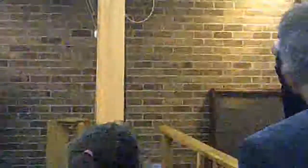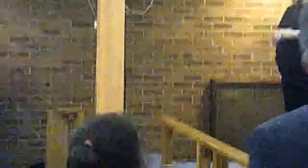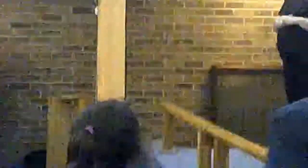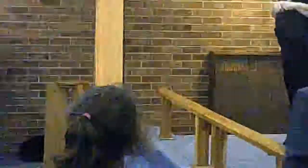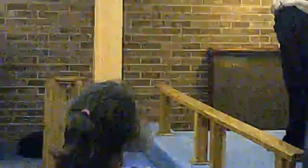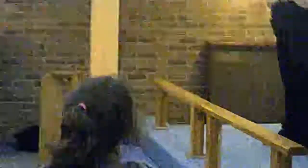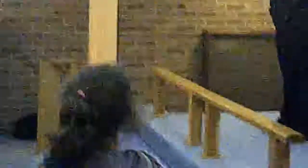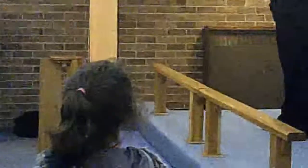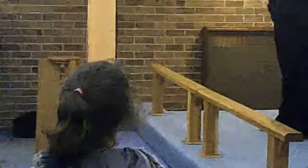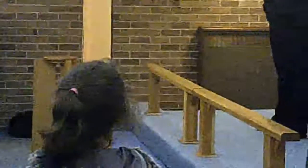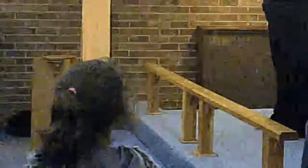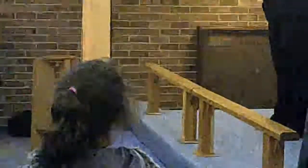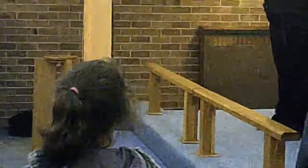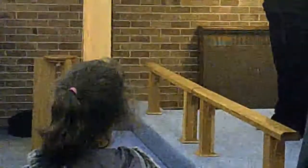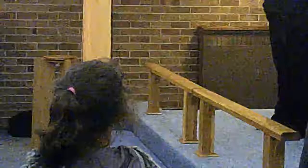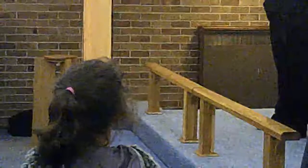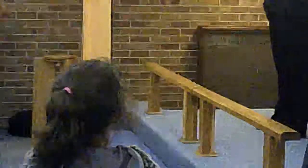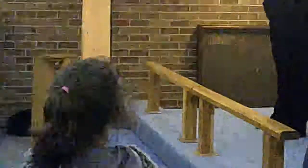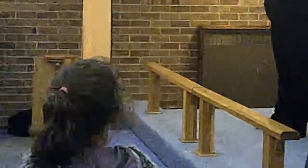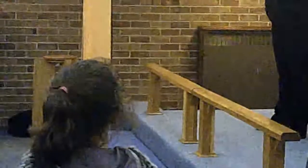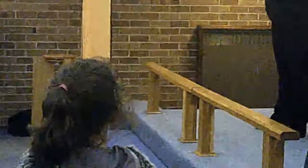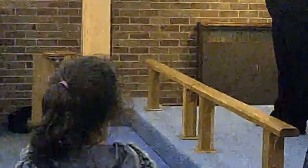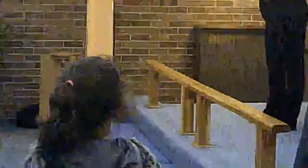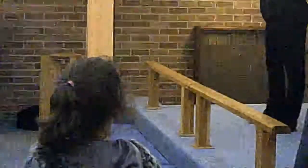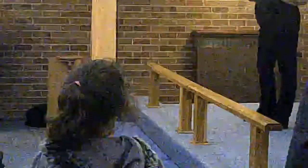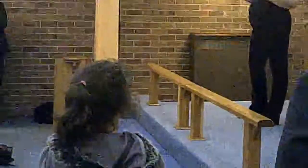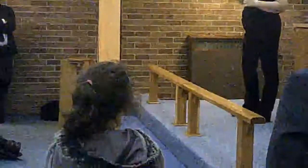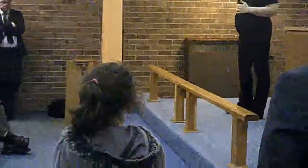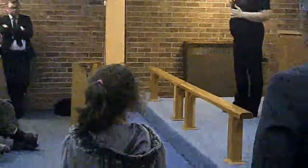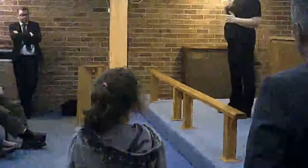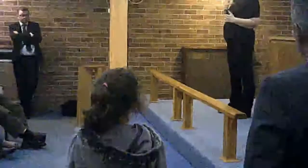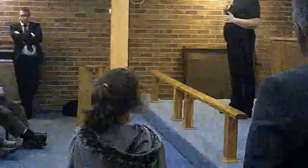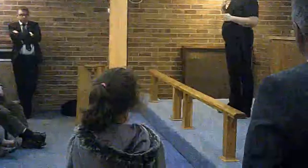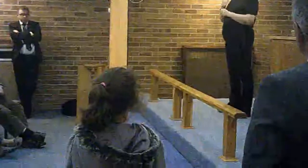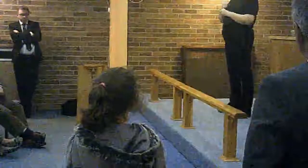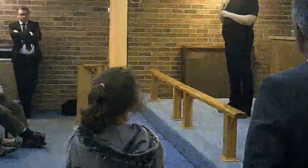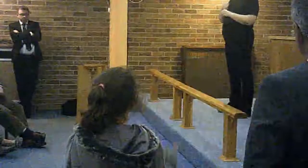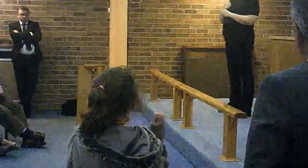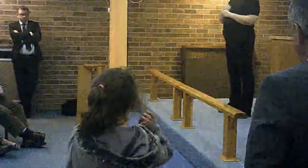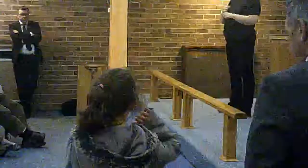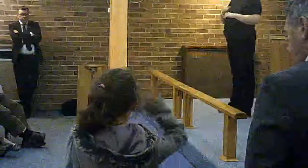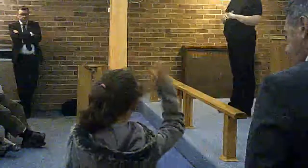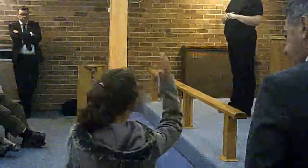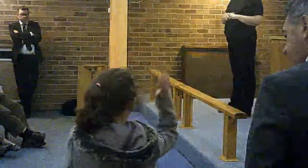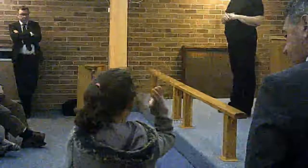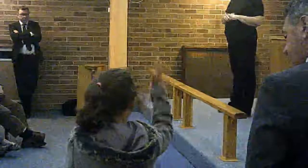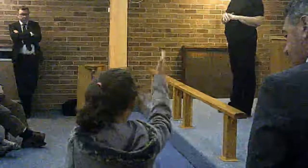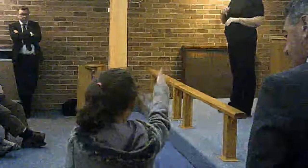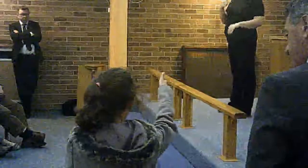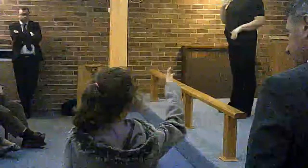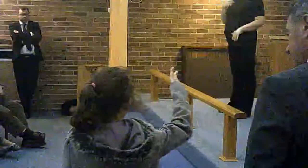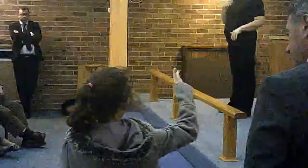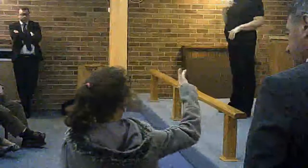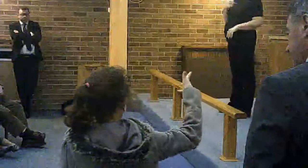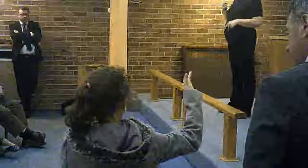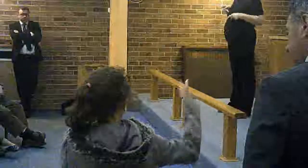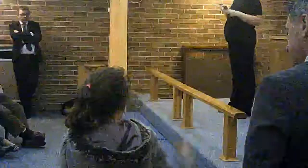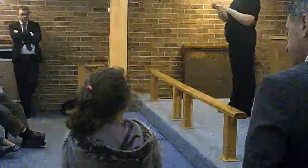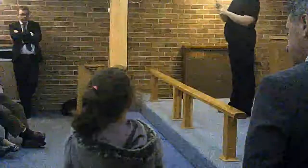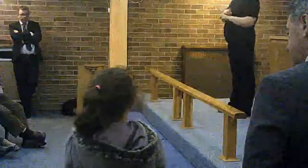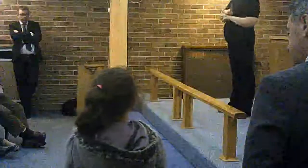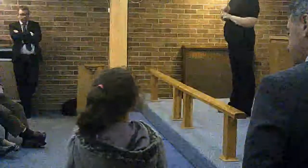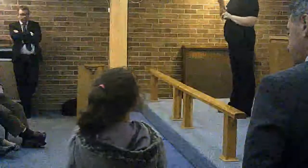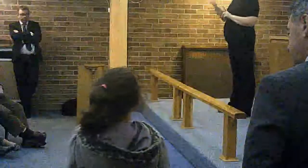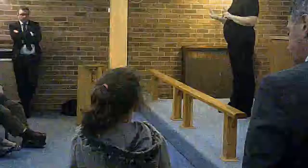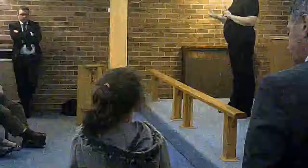There's a lot of kids in Green Street, and I cross that road over there.